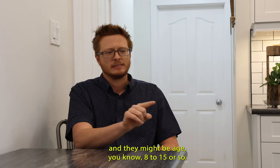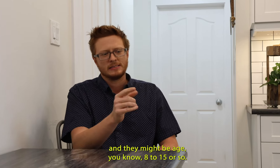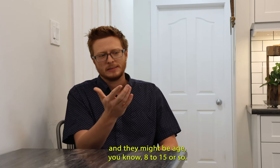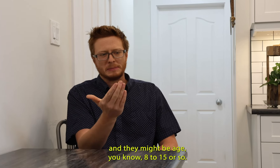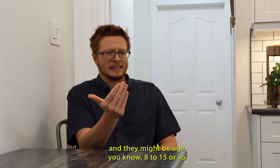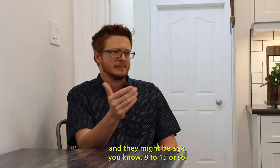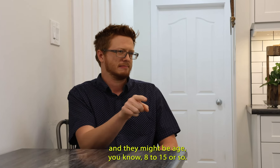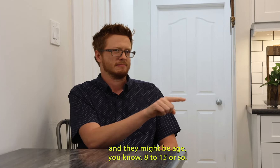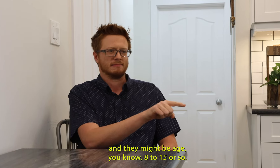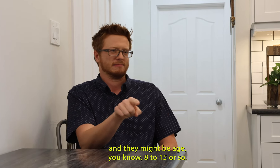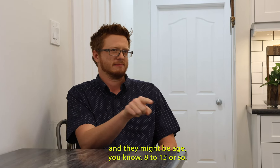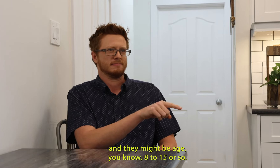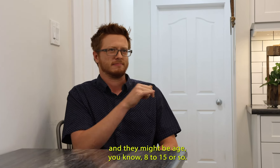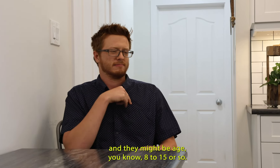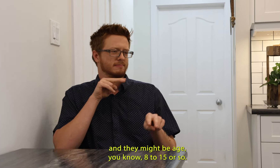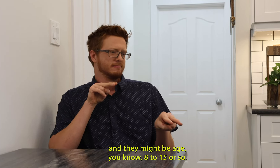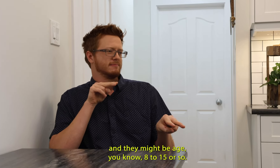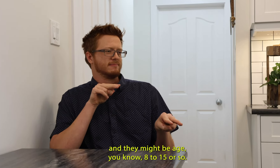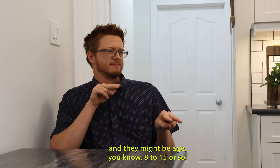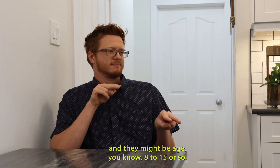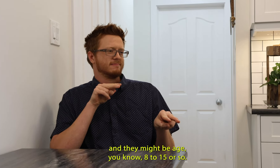they might be age, you know, eight to 15 or so.